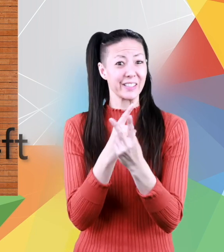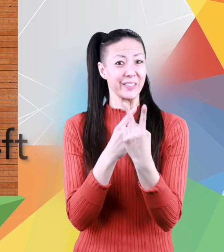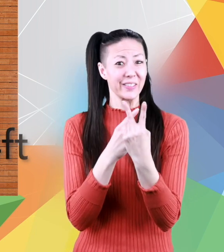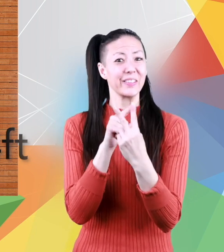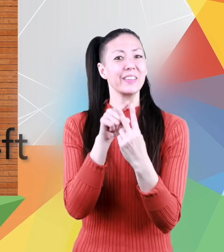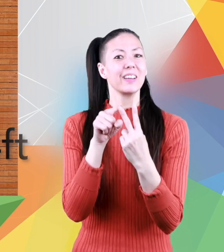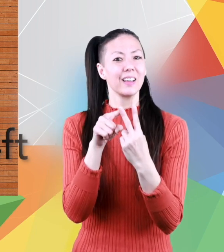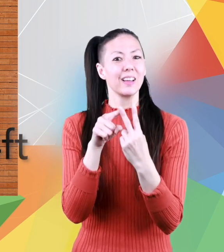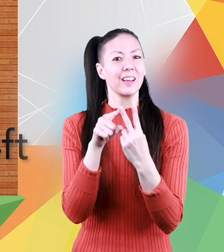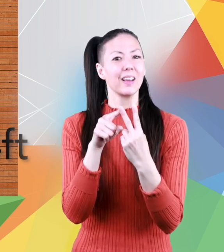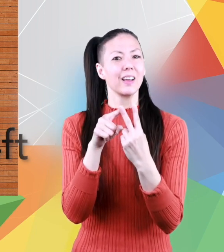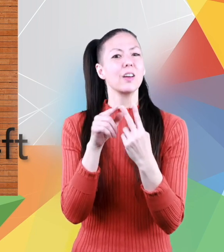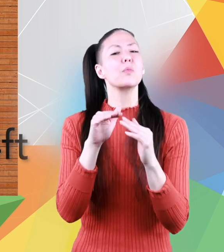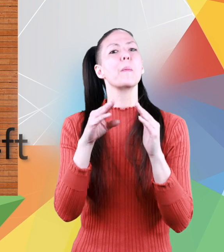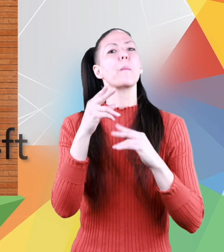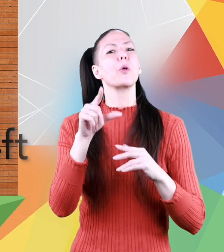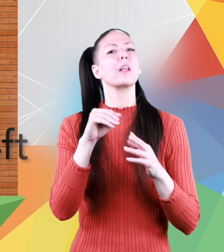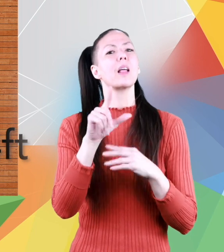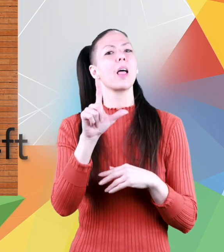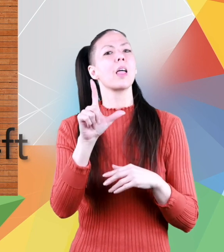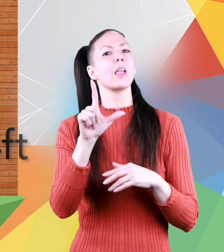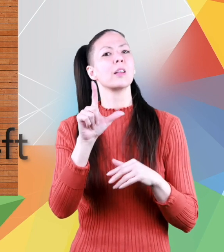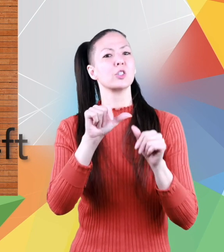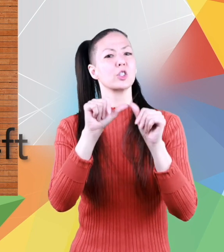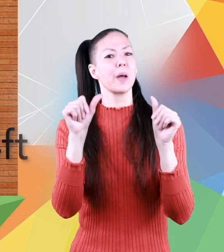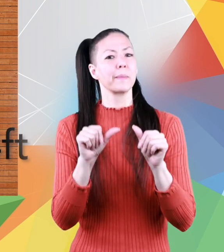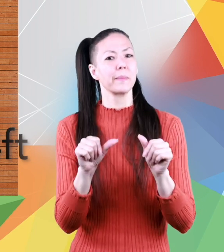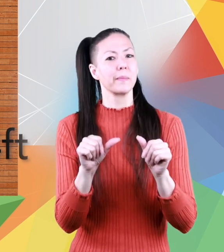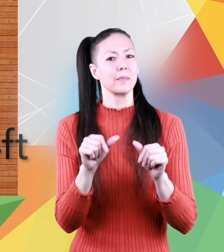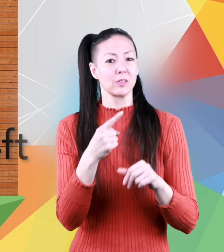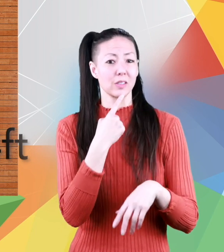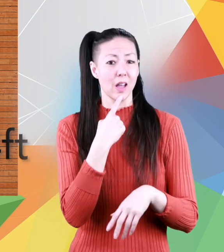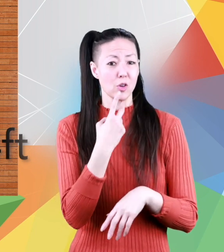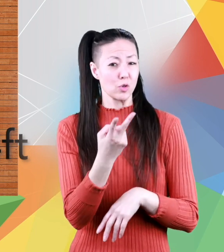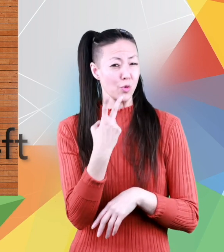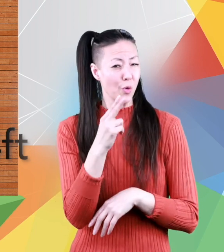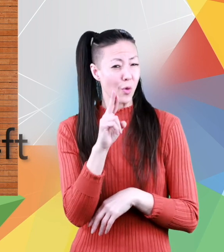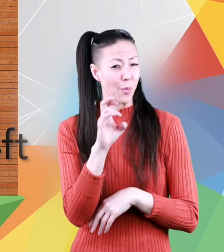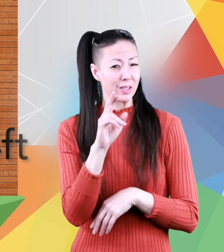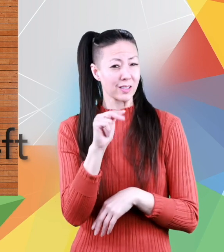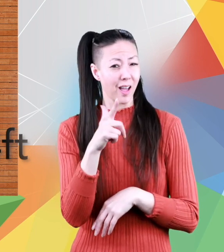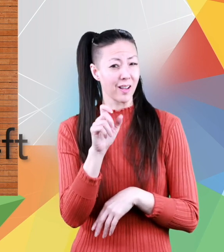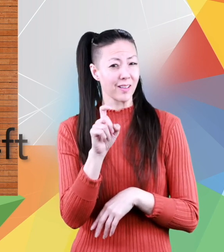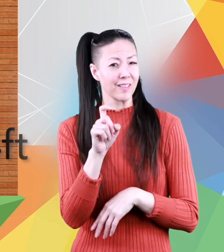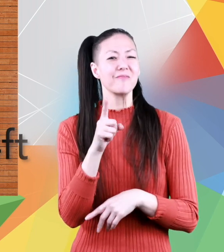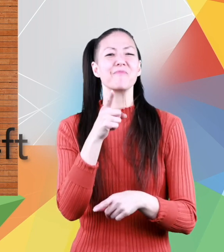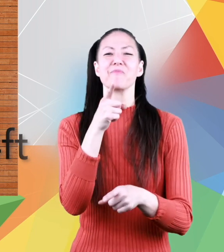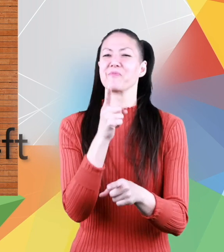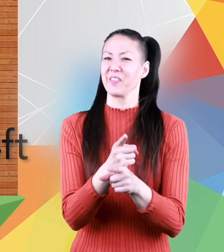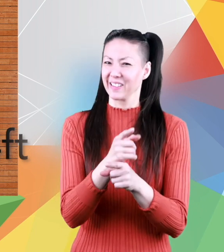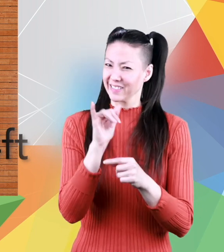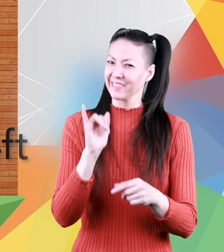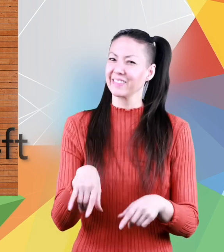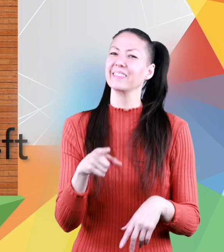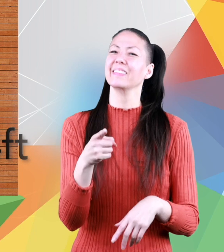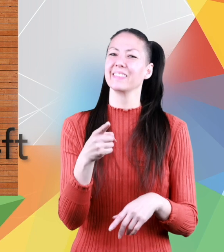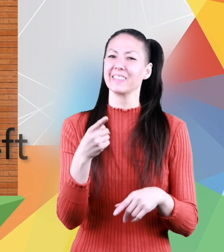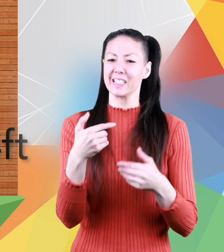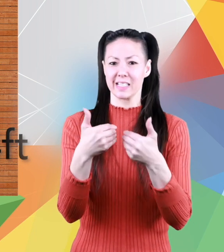the swimming pool an l shape if you said two rectangles you are exactly right separate the